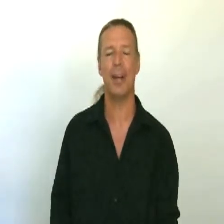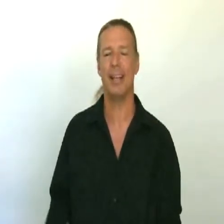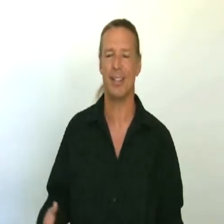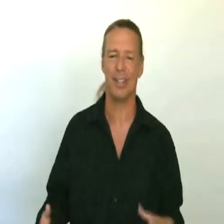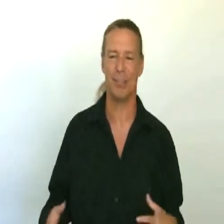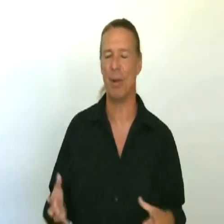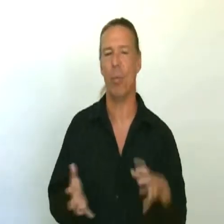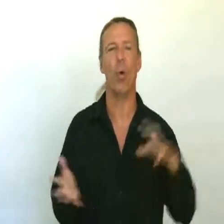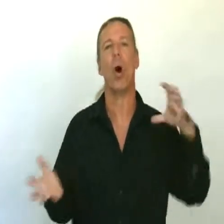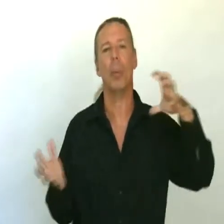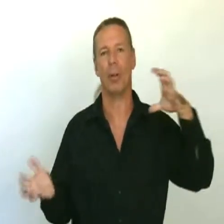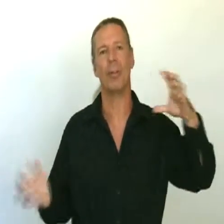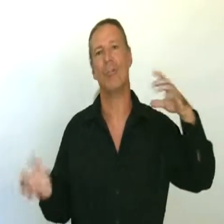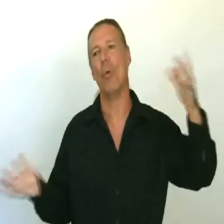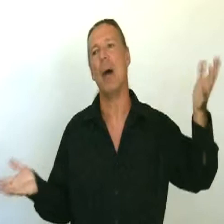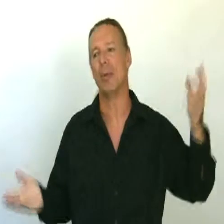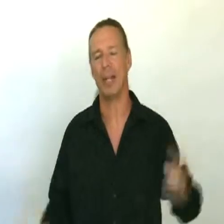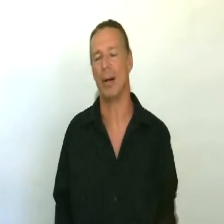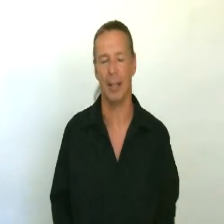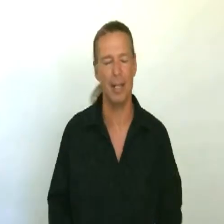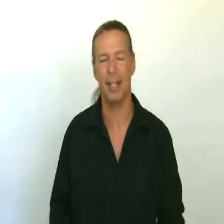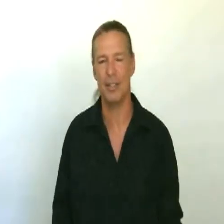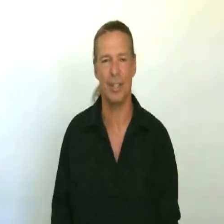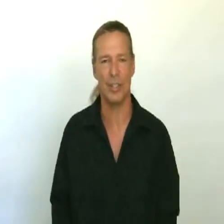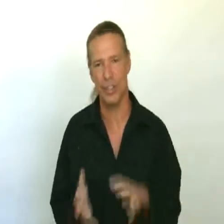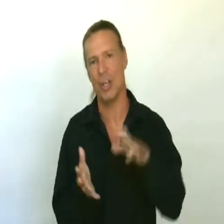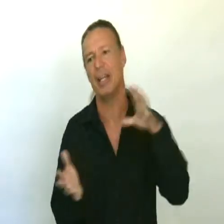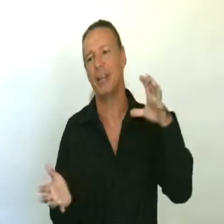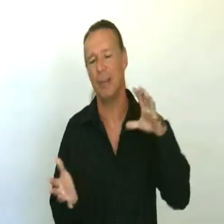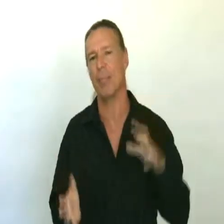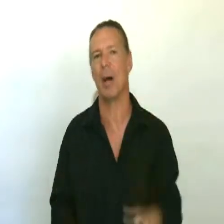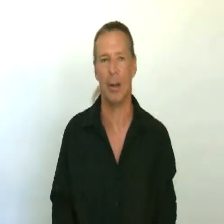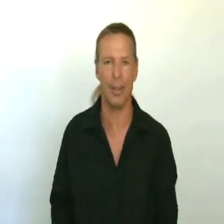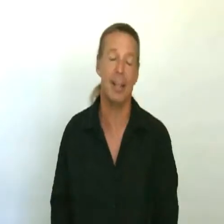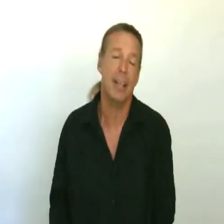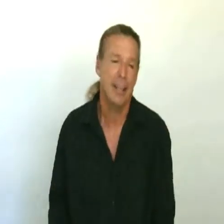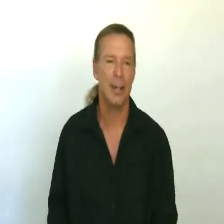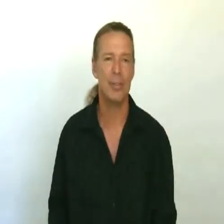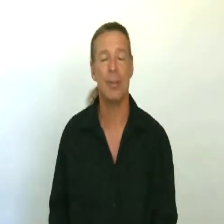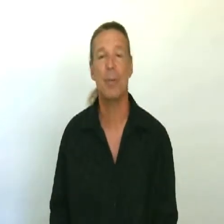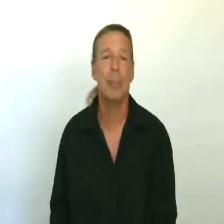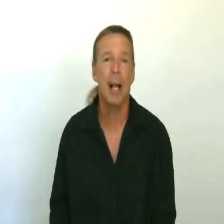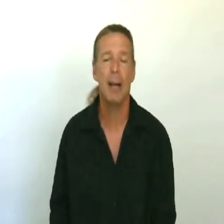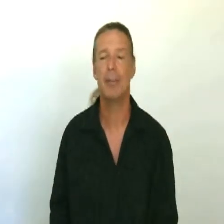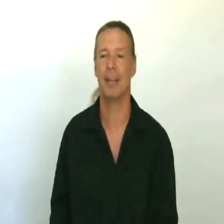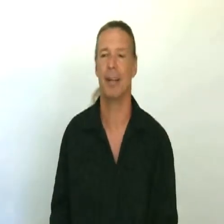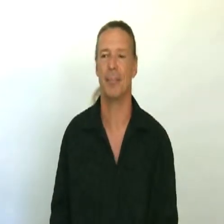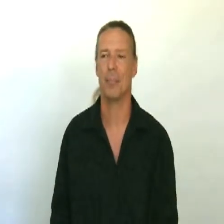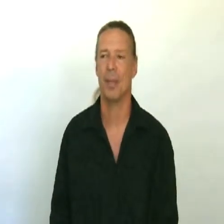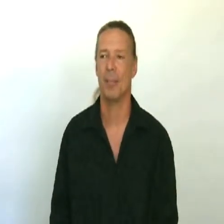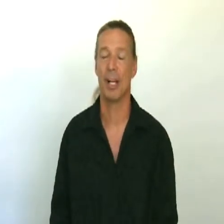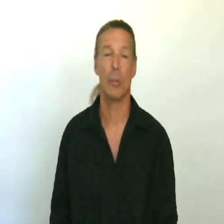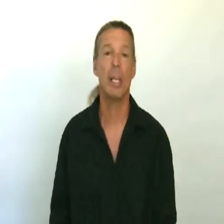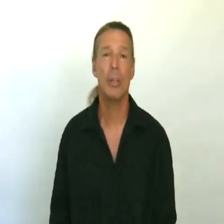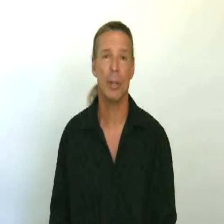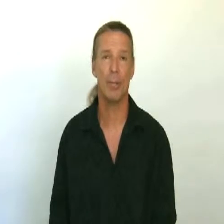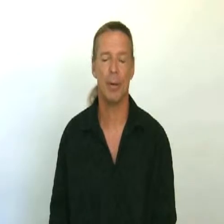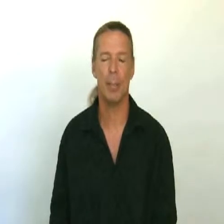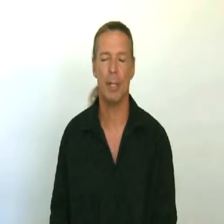It's this big wobble, wobble they call it. And it's this giant vibrato that, you know, some people have. I'm not going to ridicule them for it, but